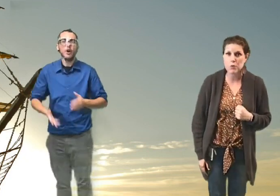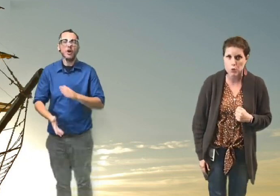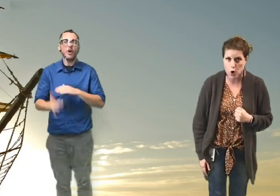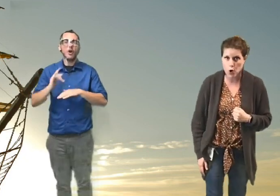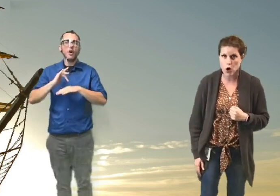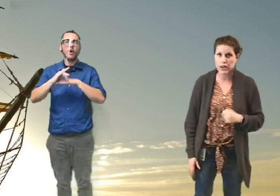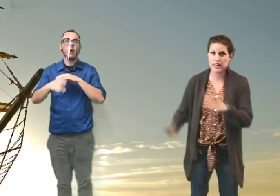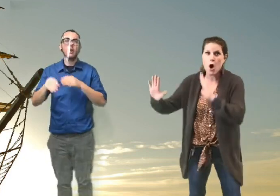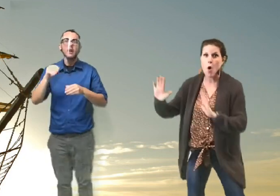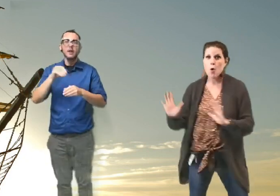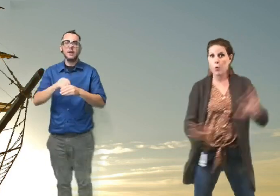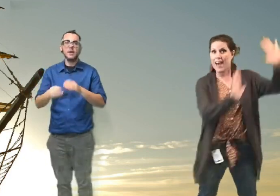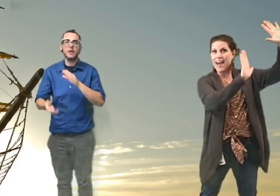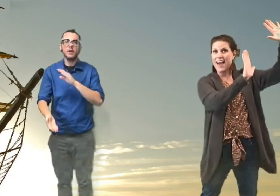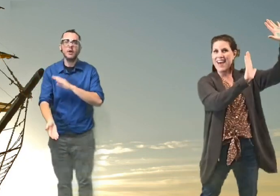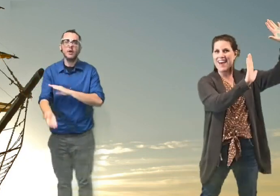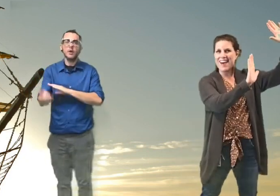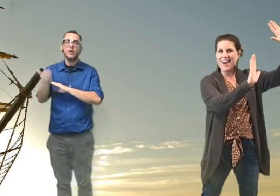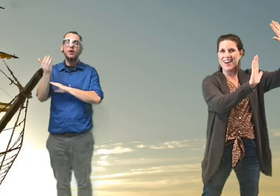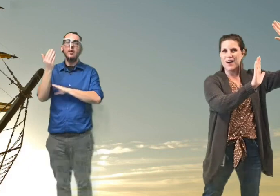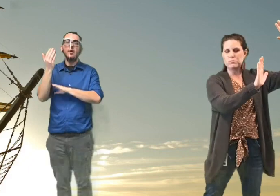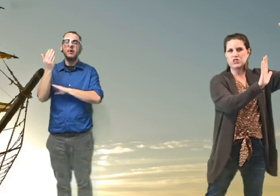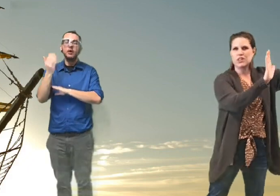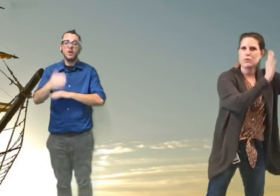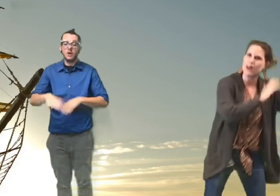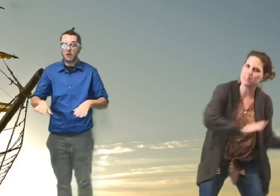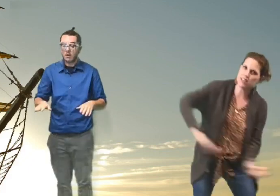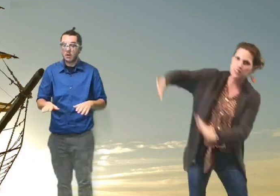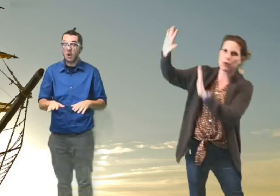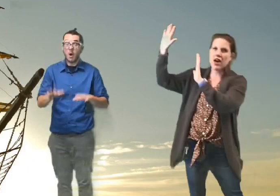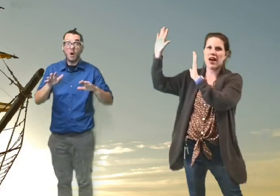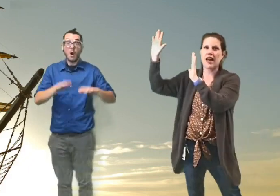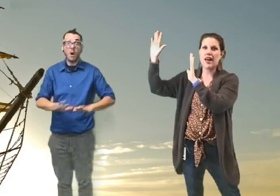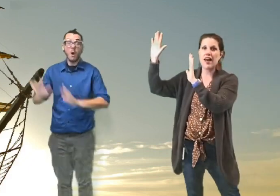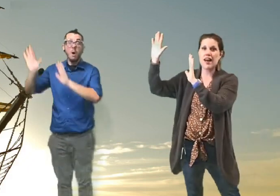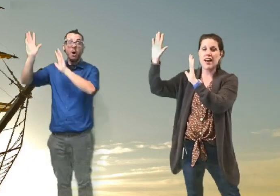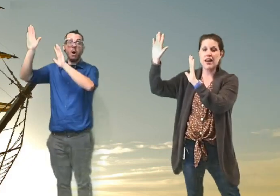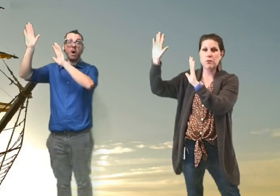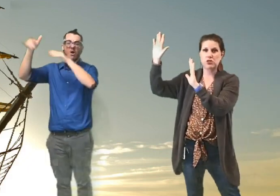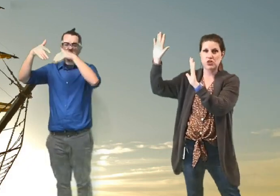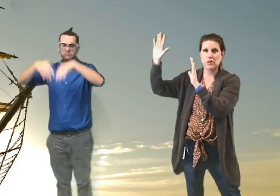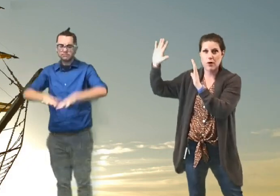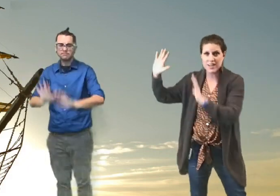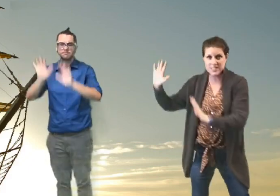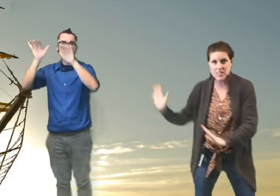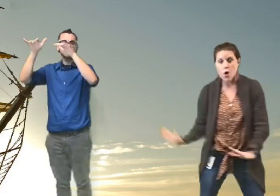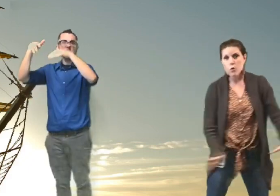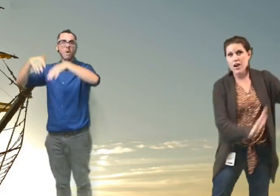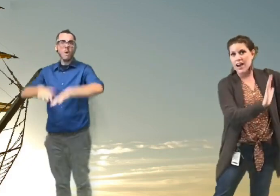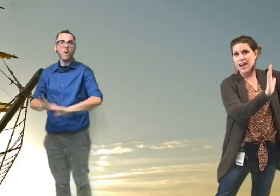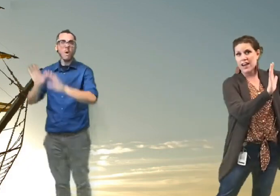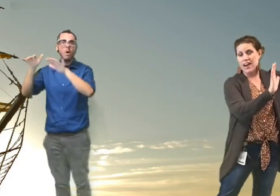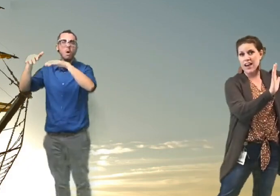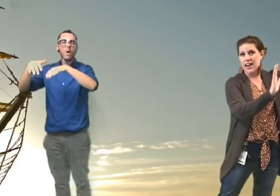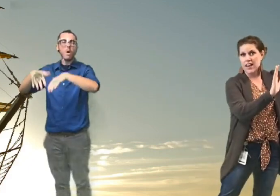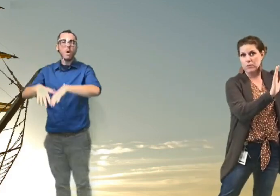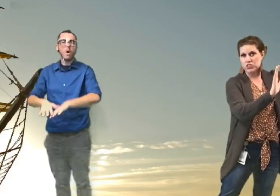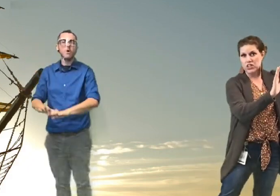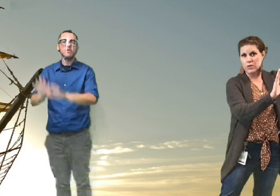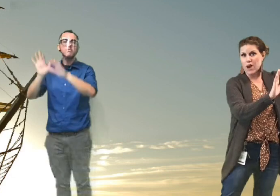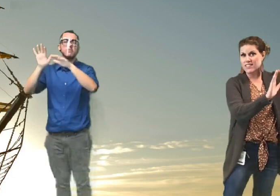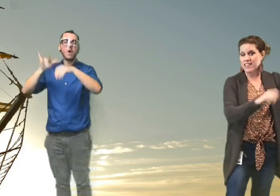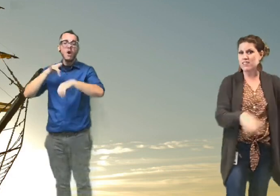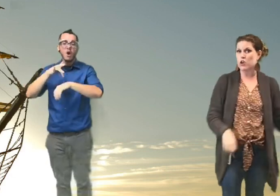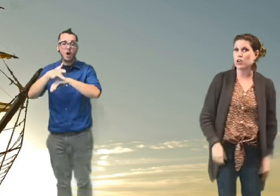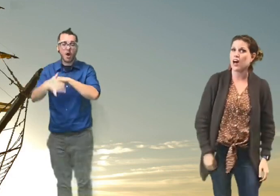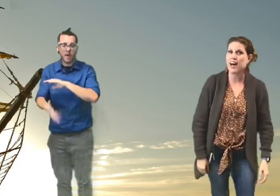in the morning. Way up she rises. Way up she rises. Way up